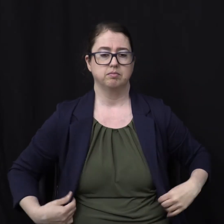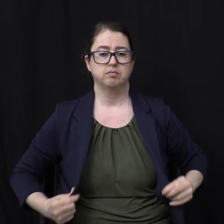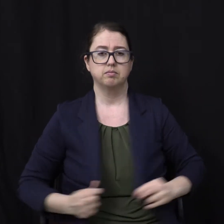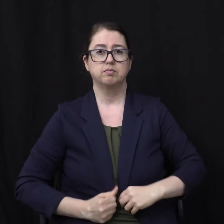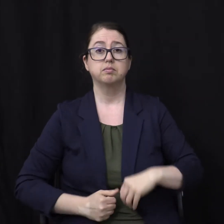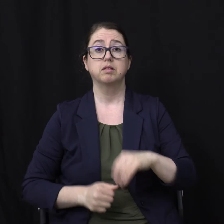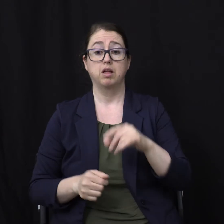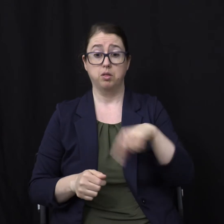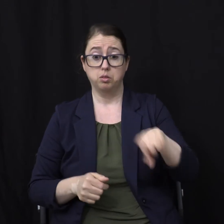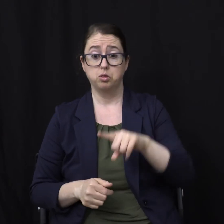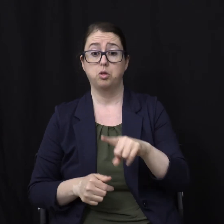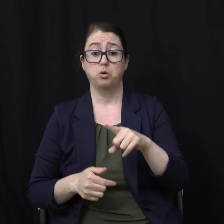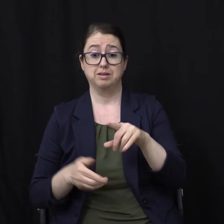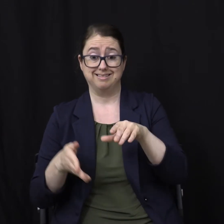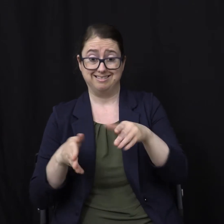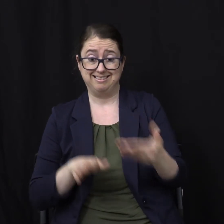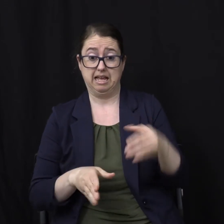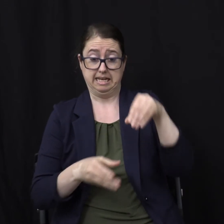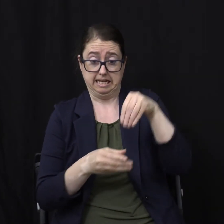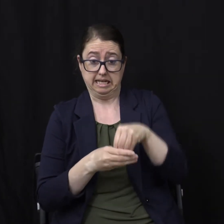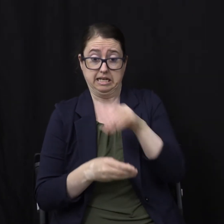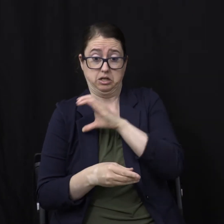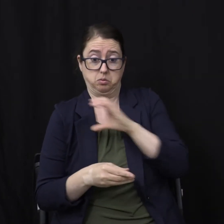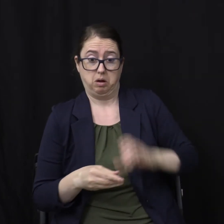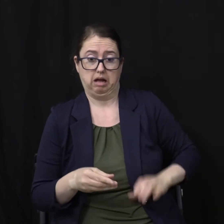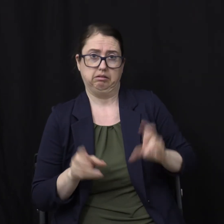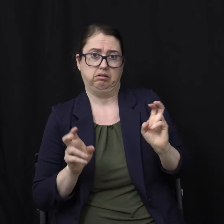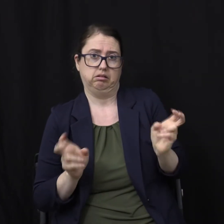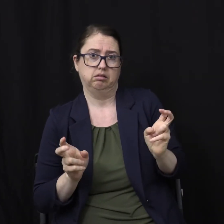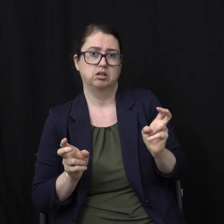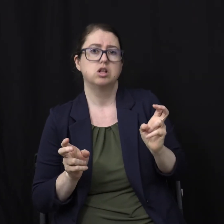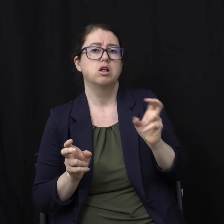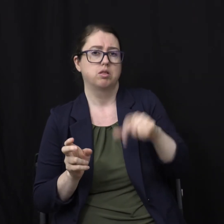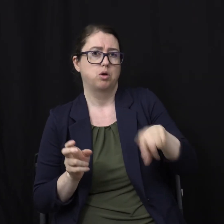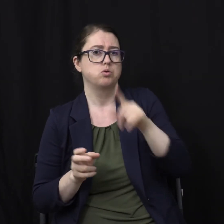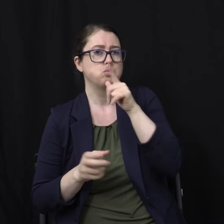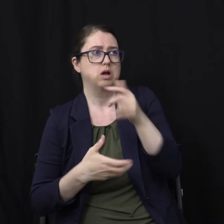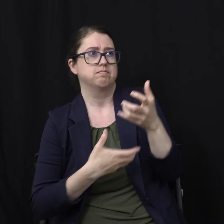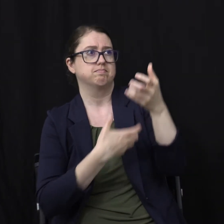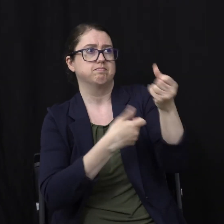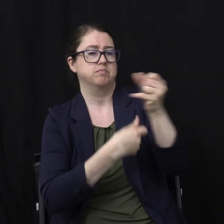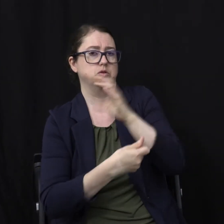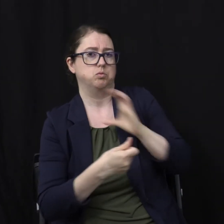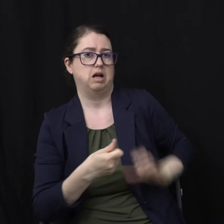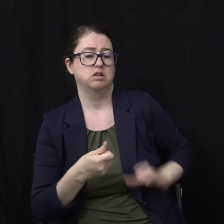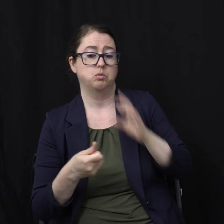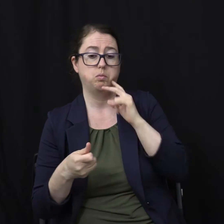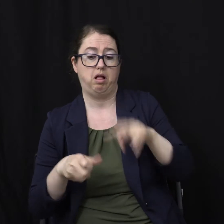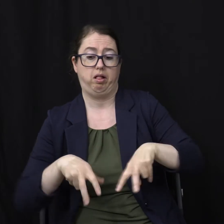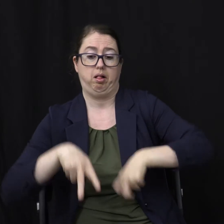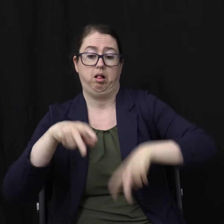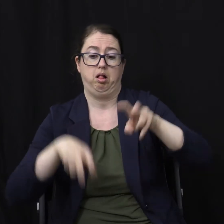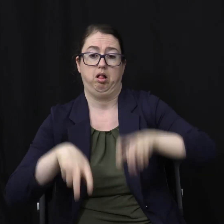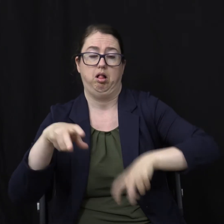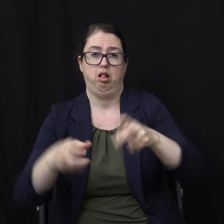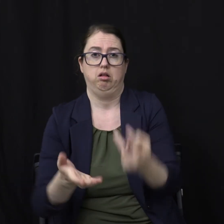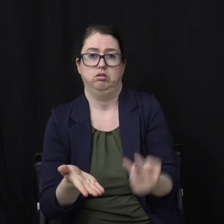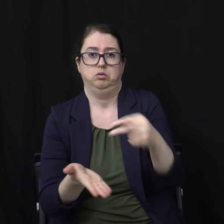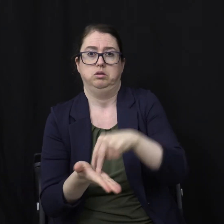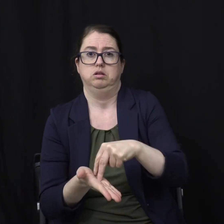Will rise first So we've got Three of the four Figured out here The dead in Christ Are rising And we who are